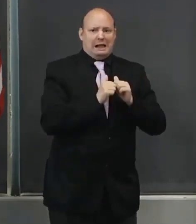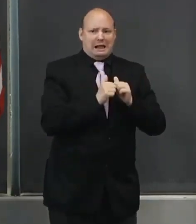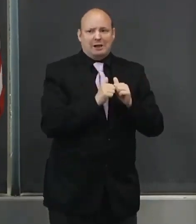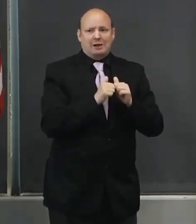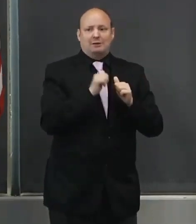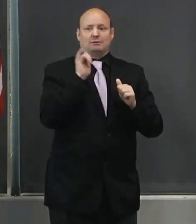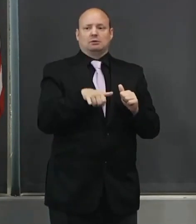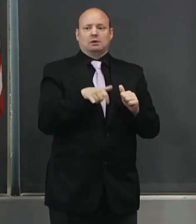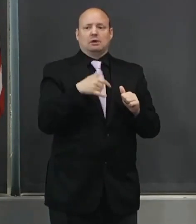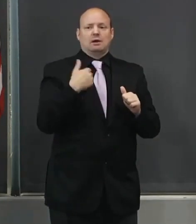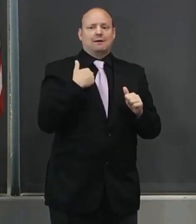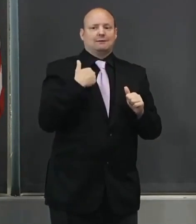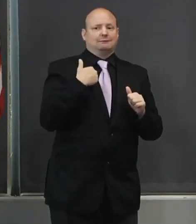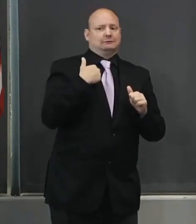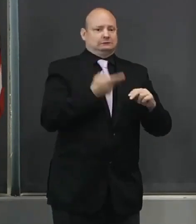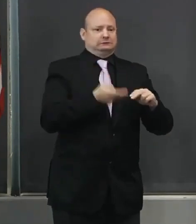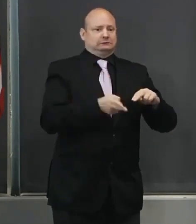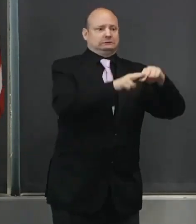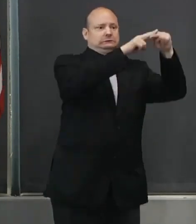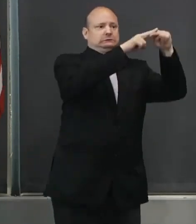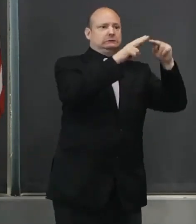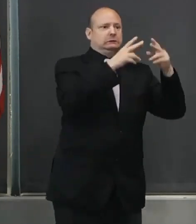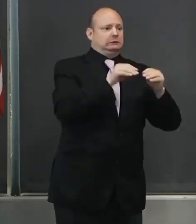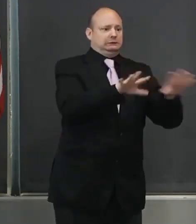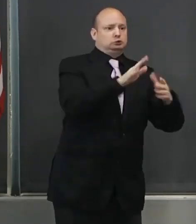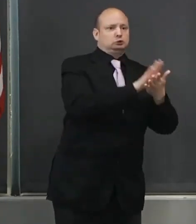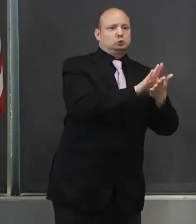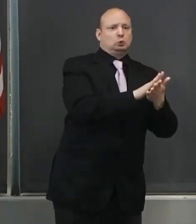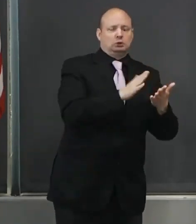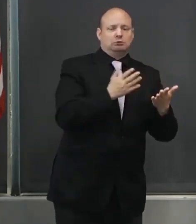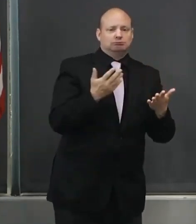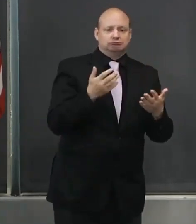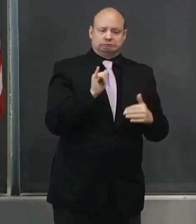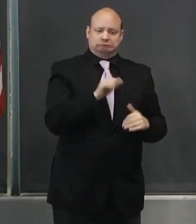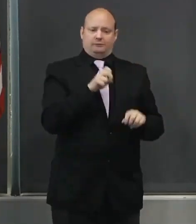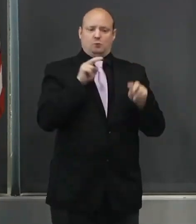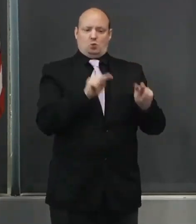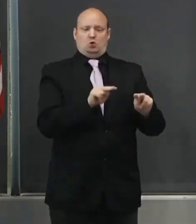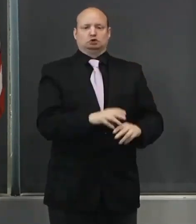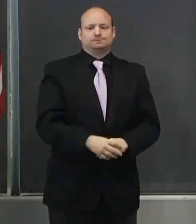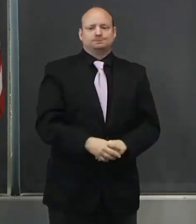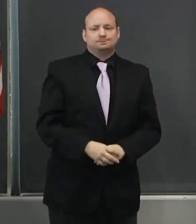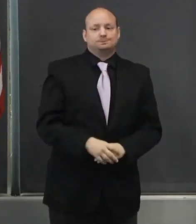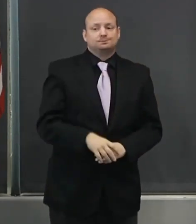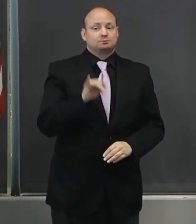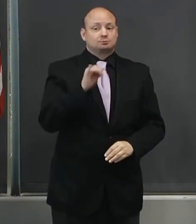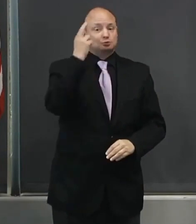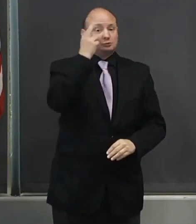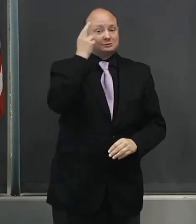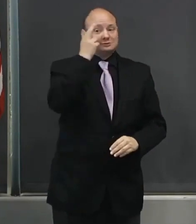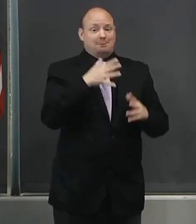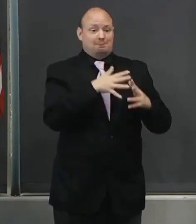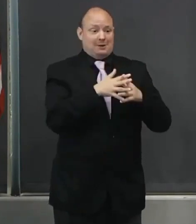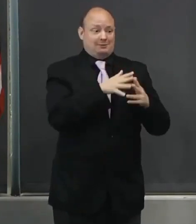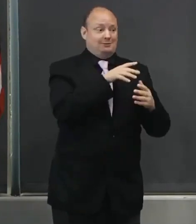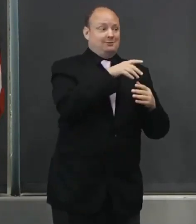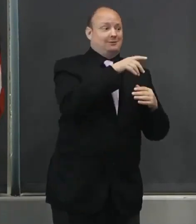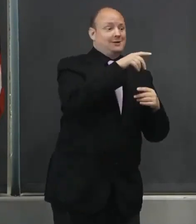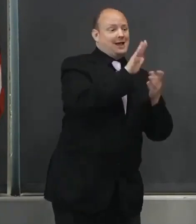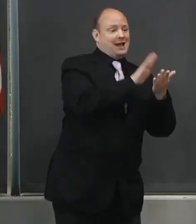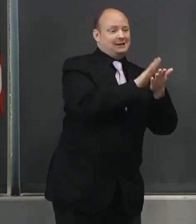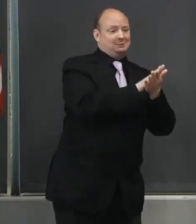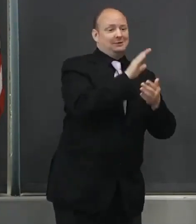schools also increases. That's why the American Academy of Pediatrics is also clear